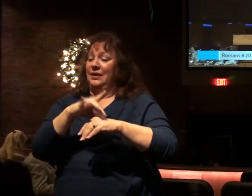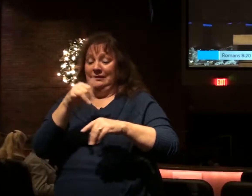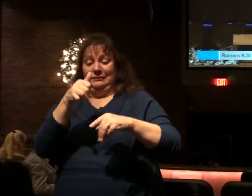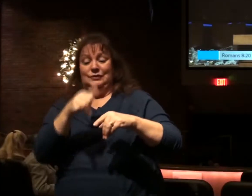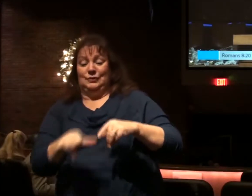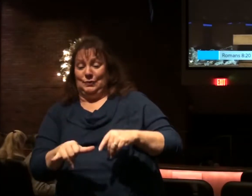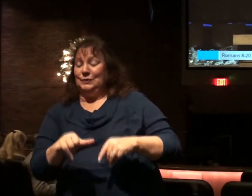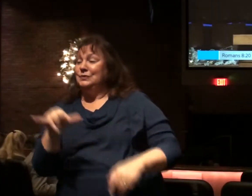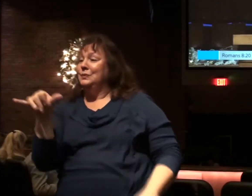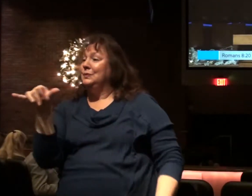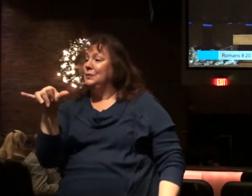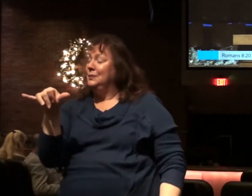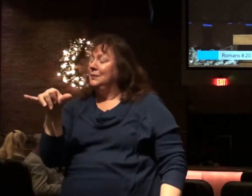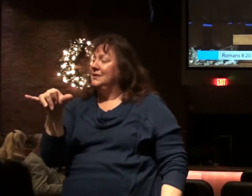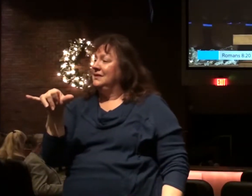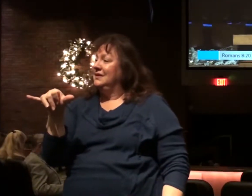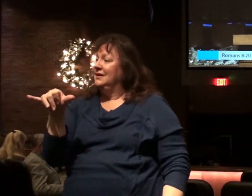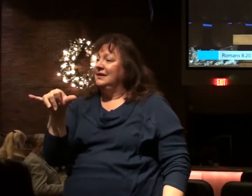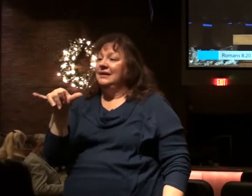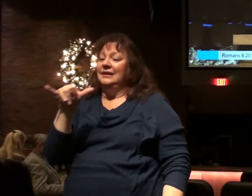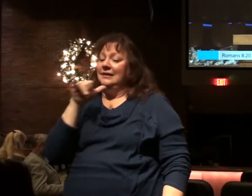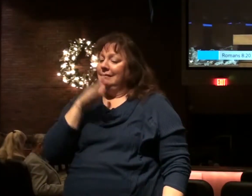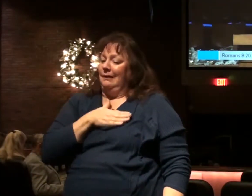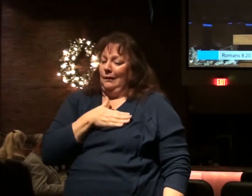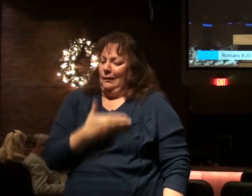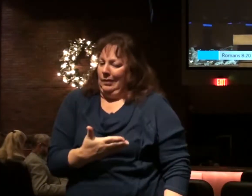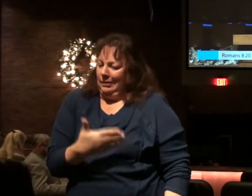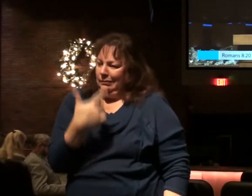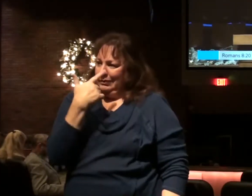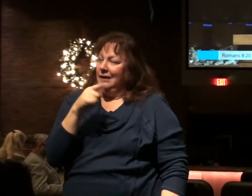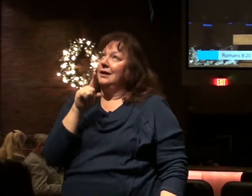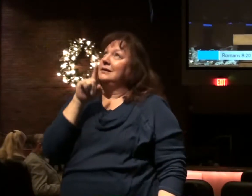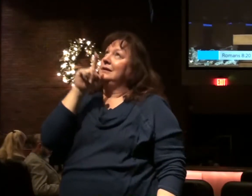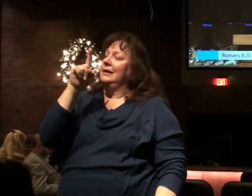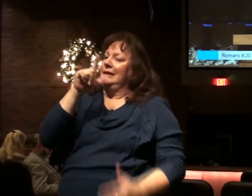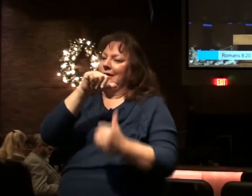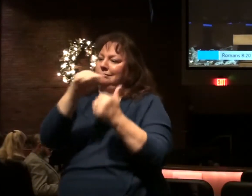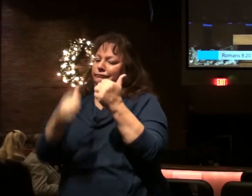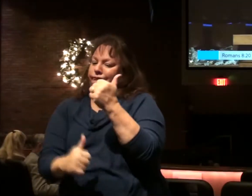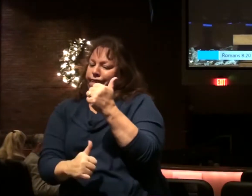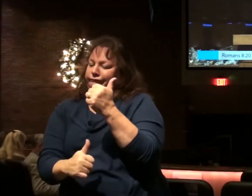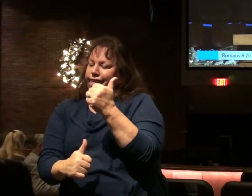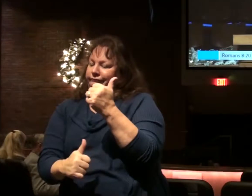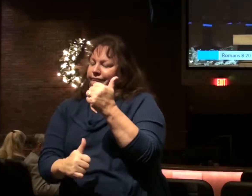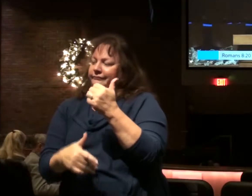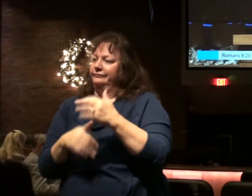futility, not willingly, but because of Him who subjected it.